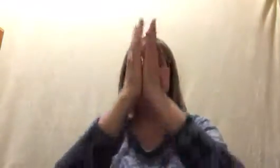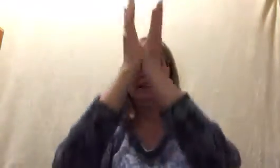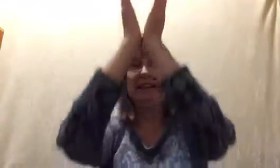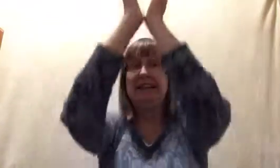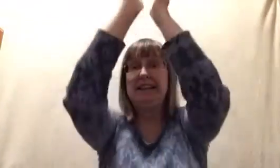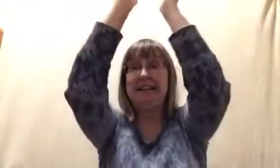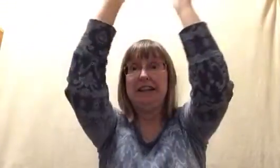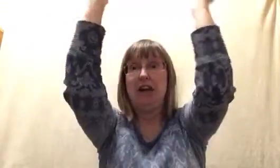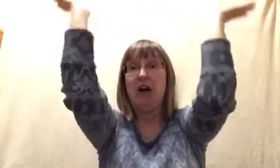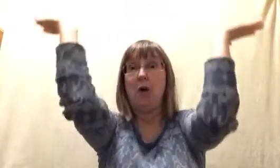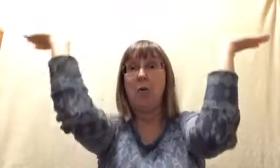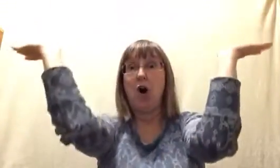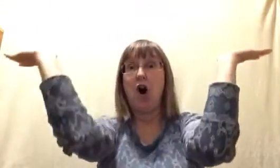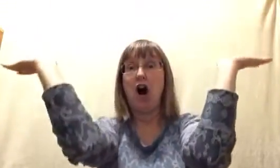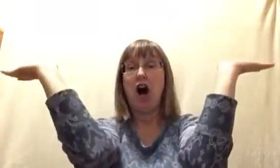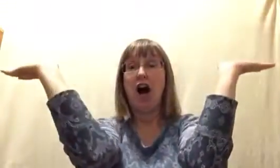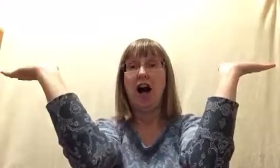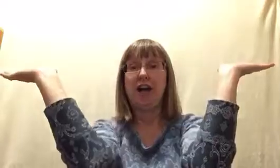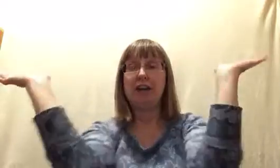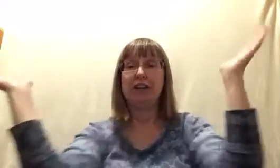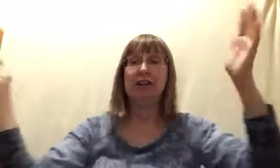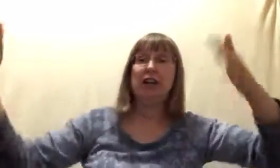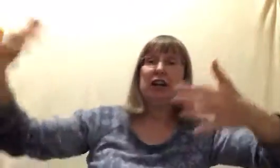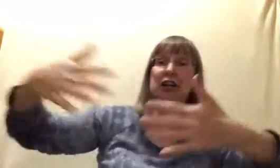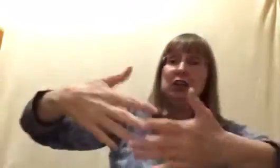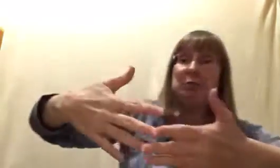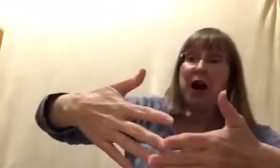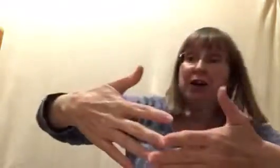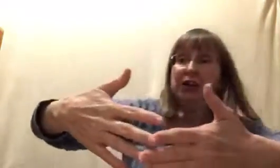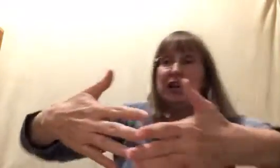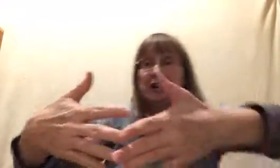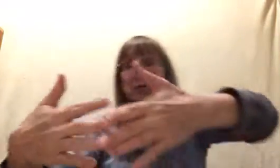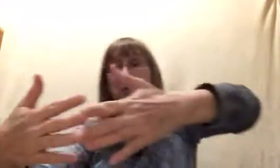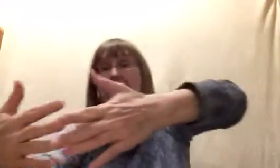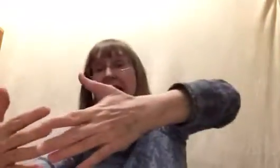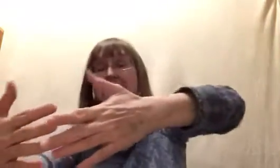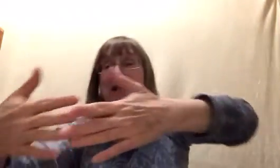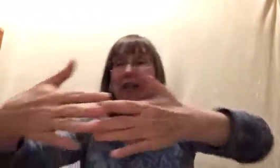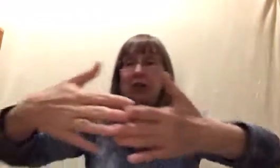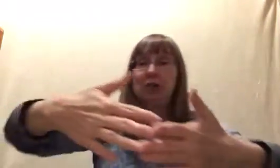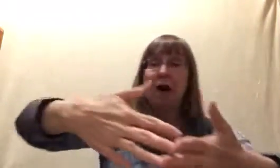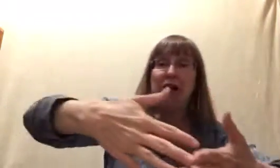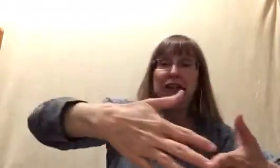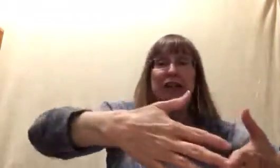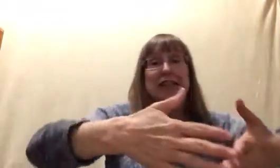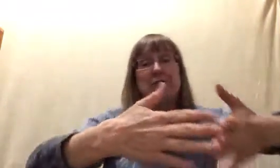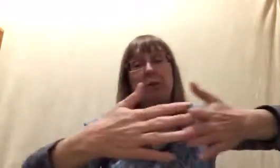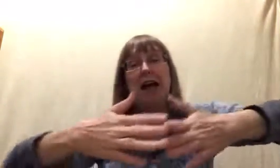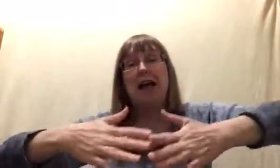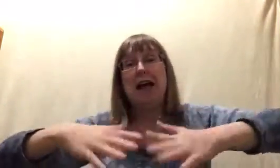in the water. Humongous whale, humongous whale,